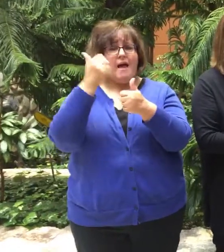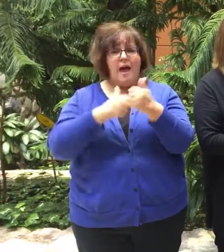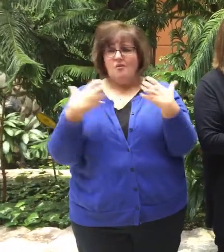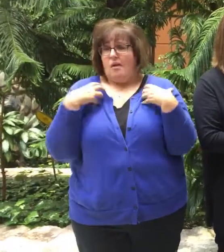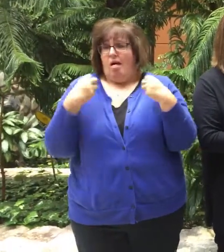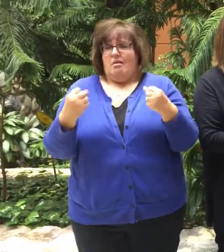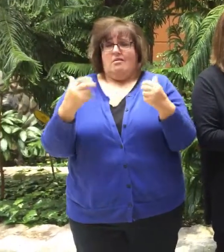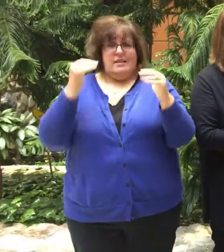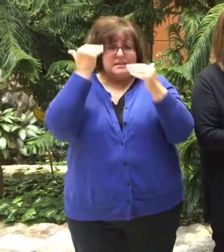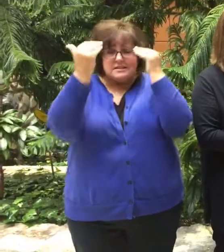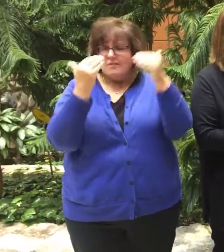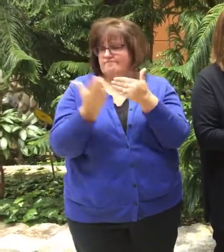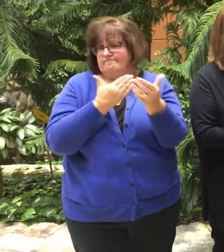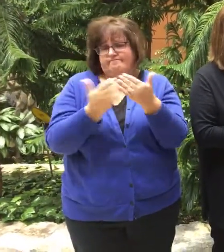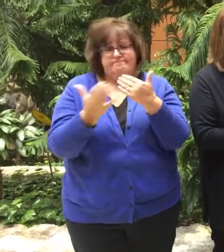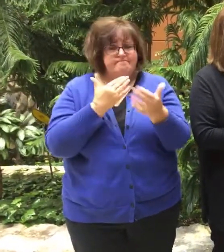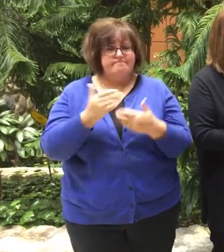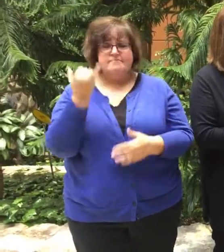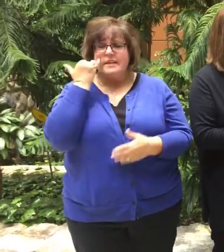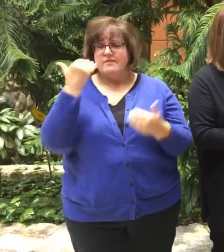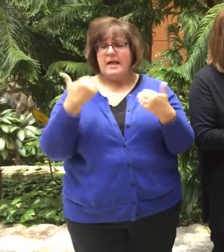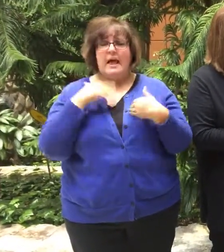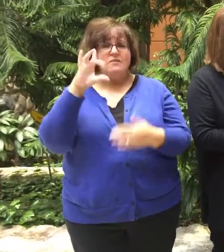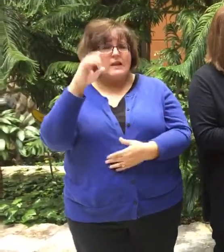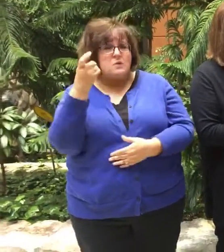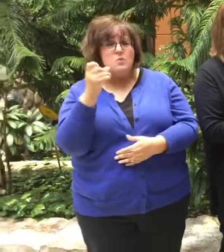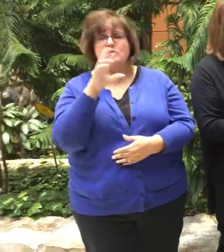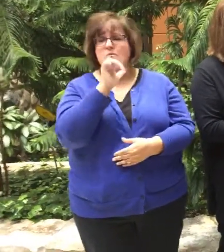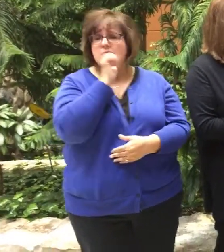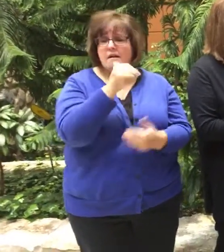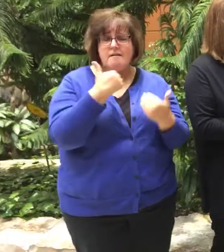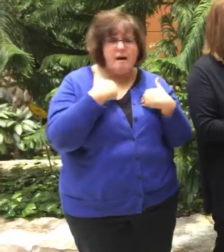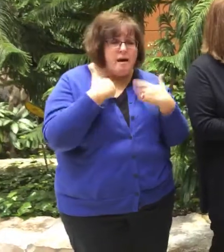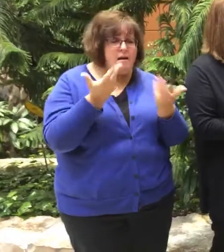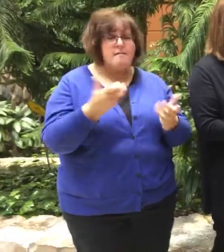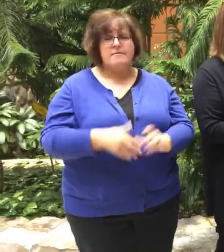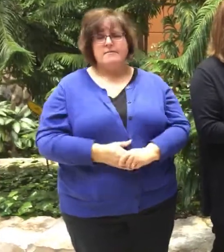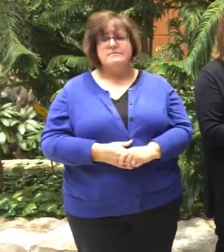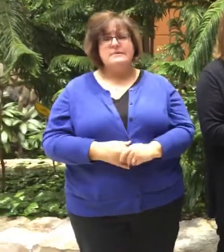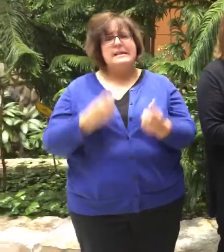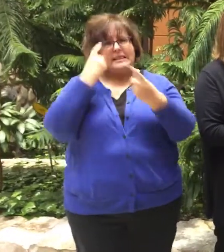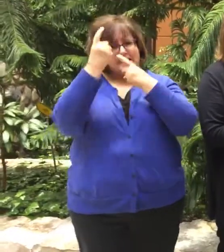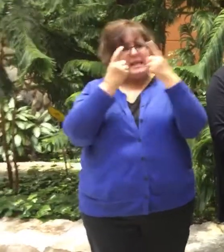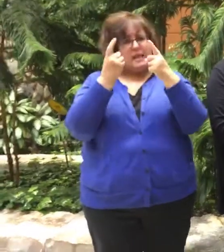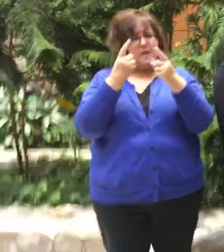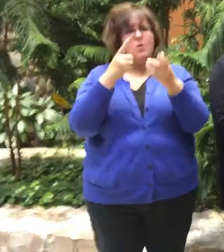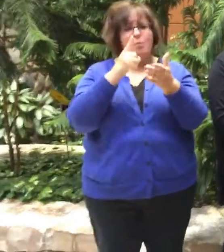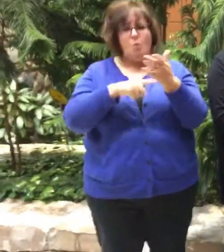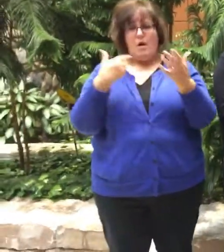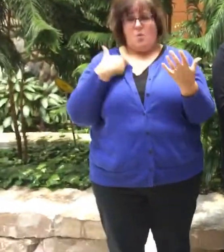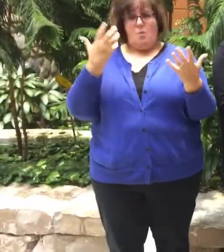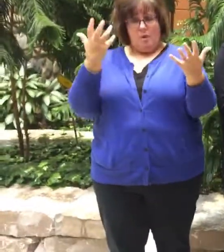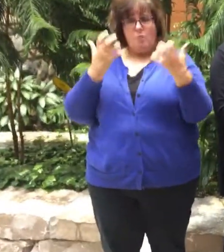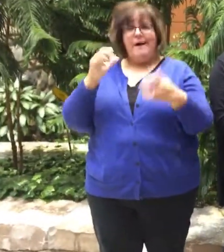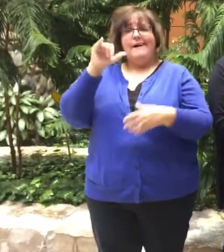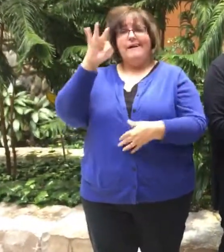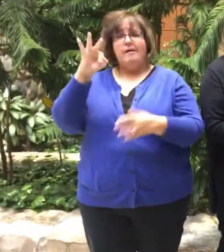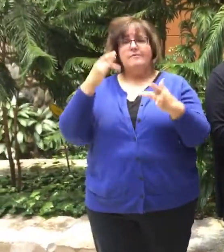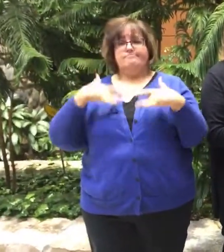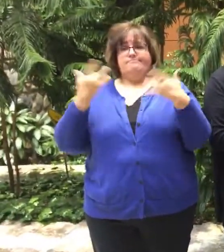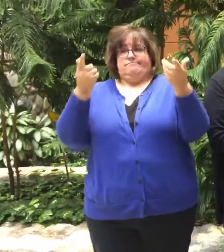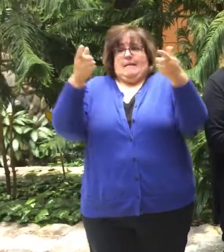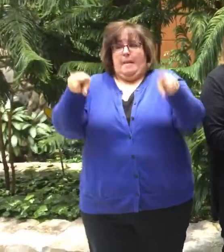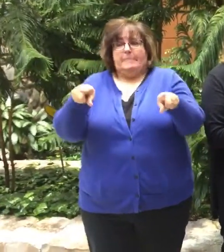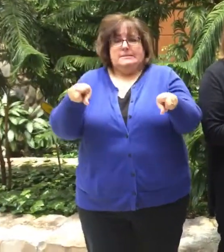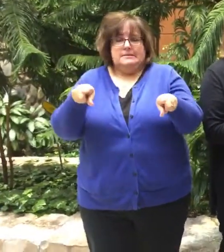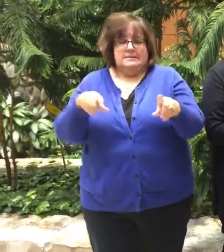healthy adult, regardless of whether they have a diagnosis or not, to think through what would I want in case of an event or